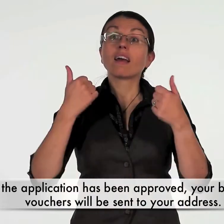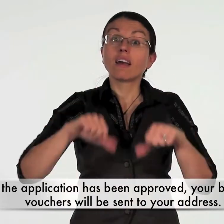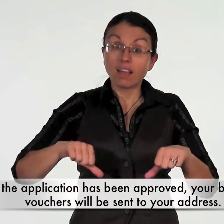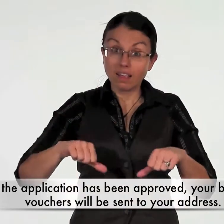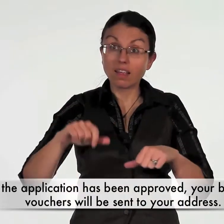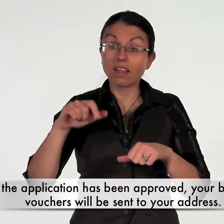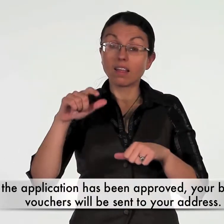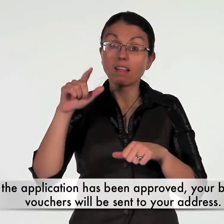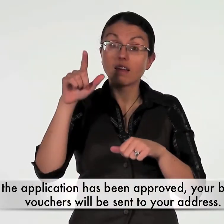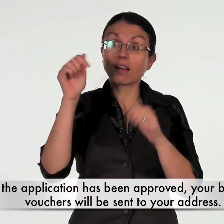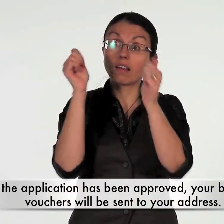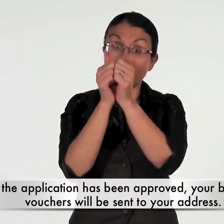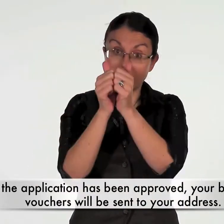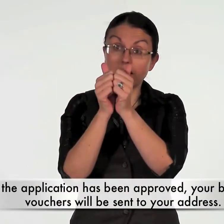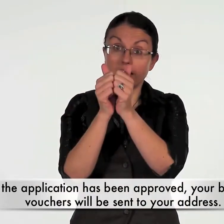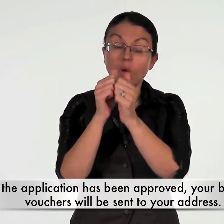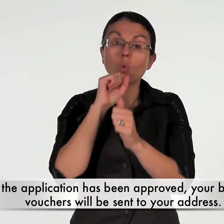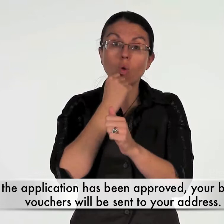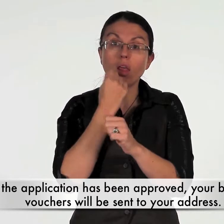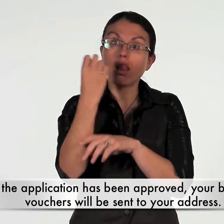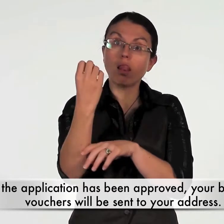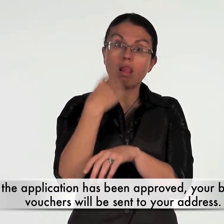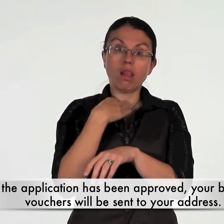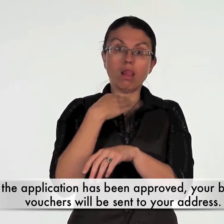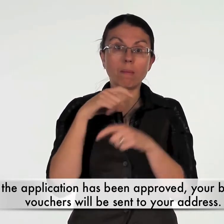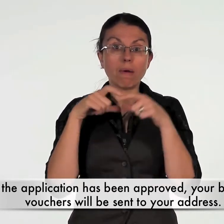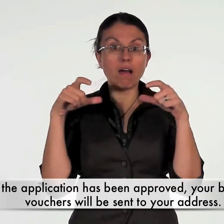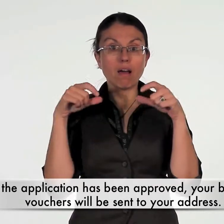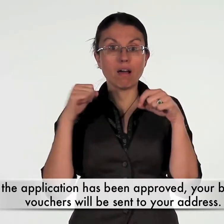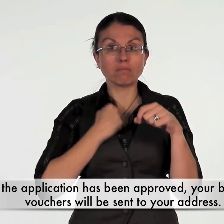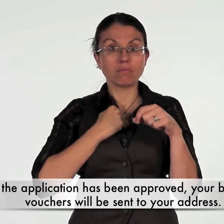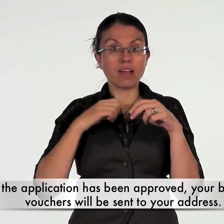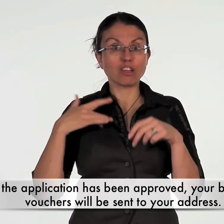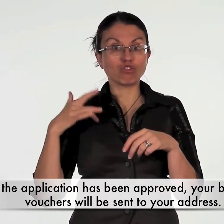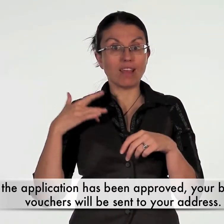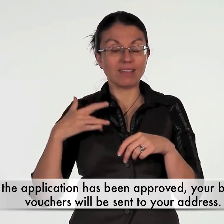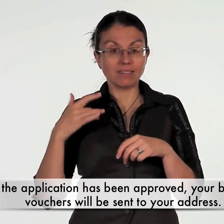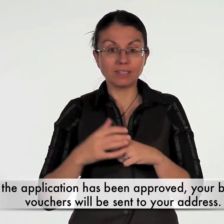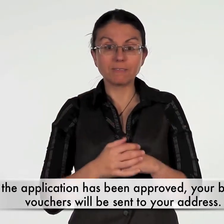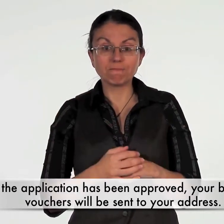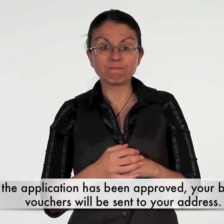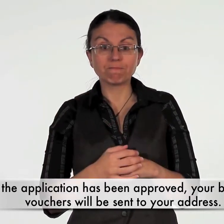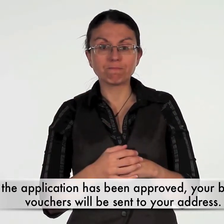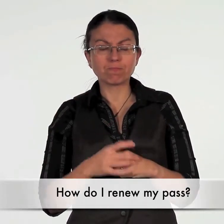once the application has been approved your bus pass or vouchers will be sent to your address